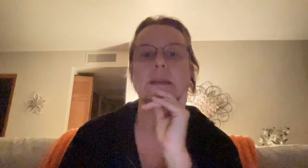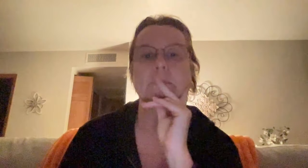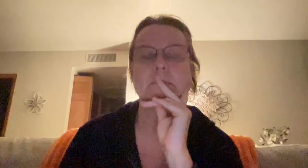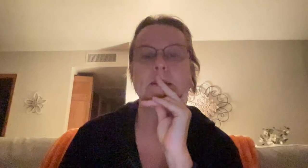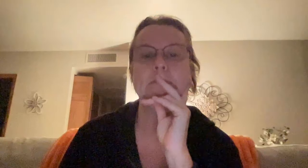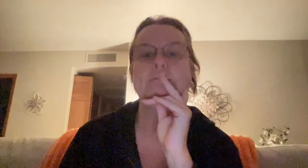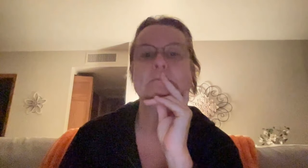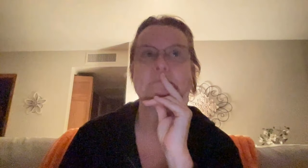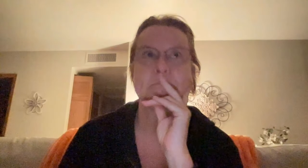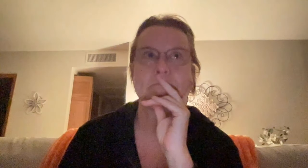me, you know?